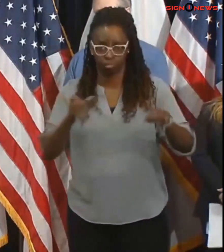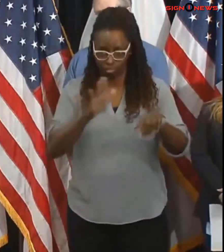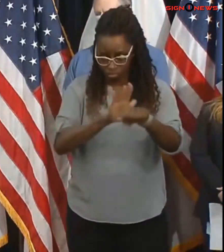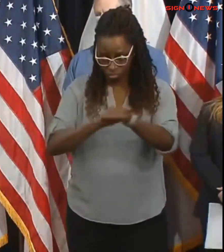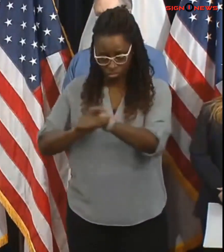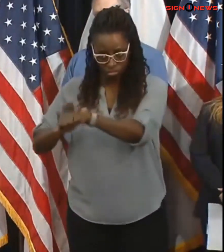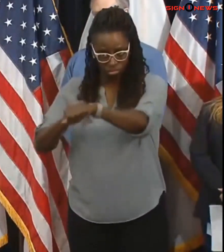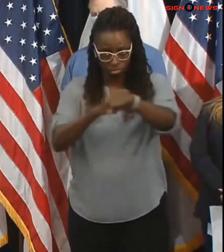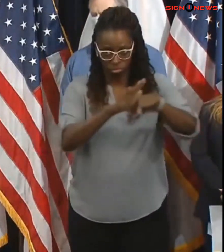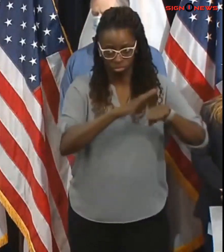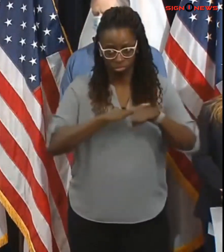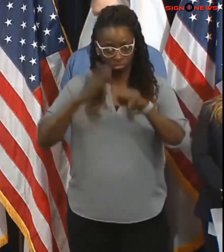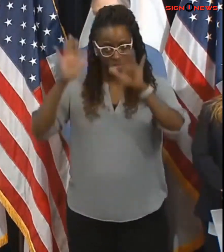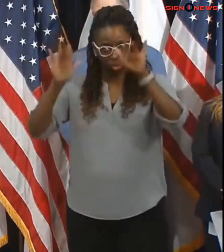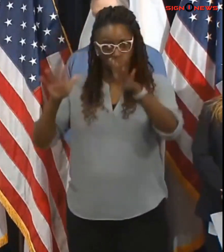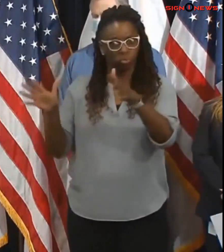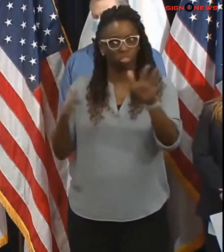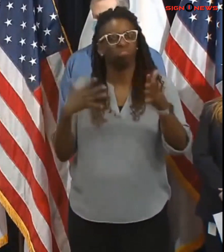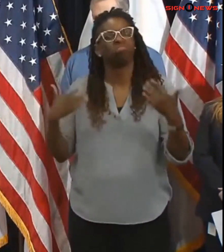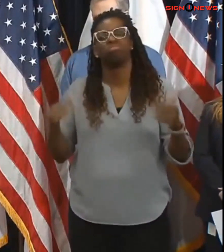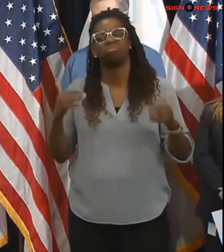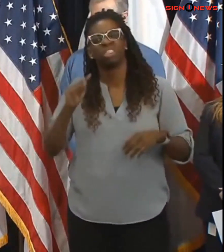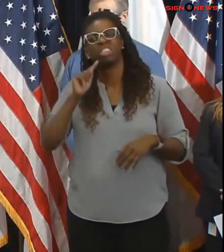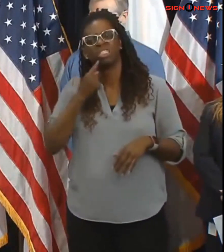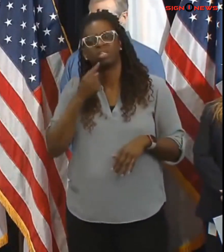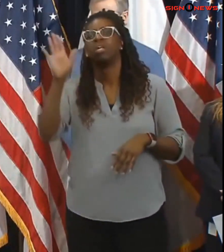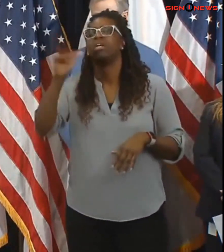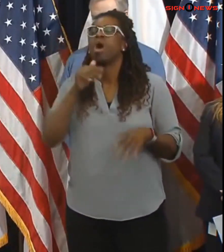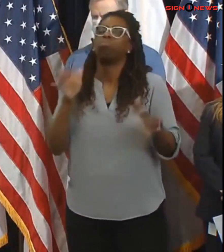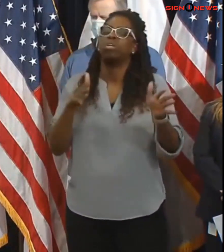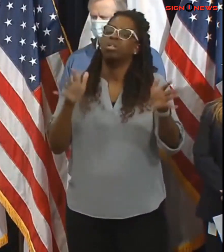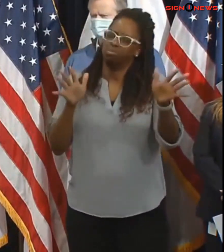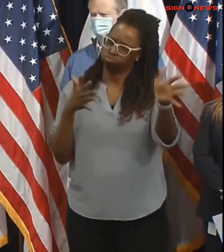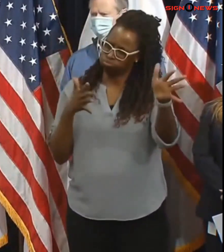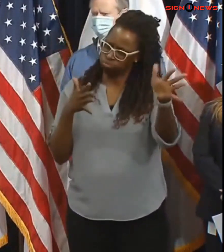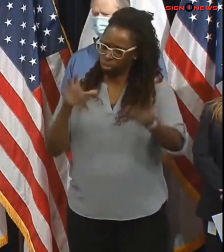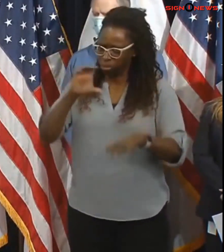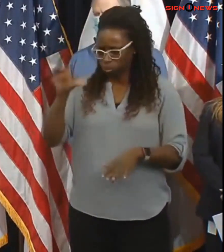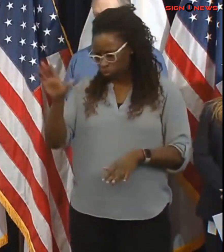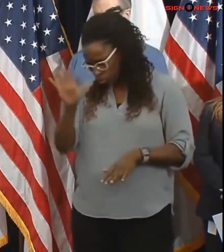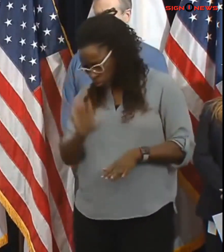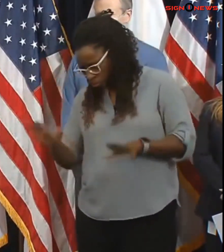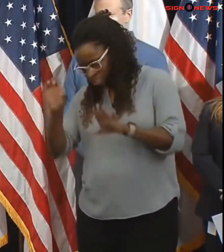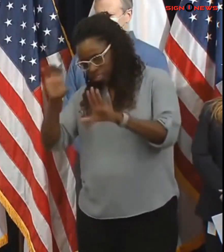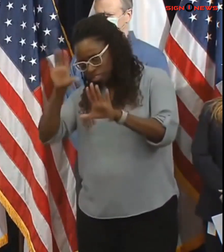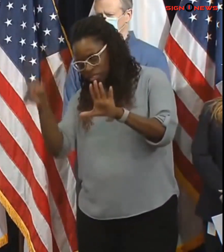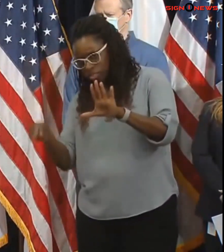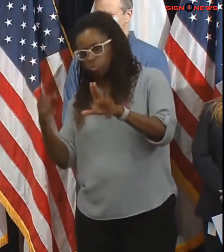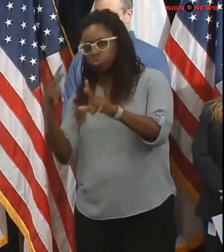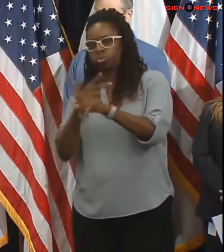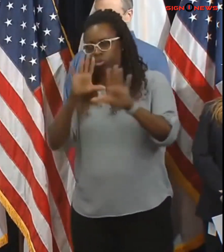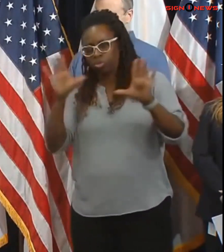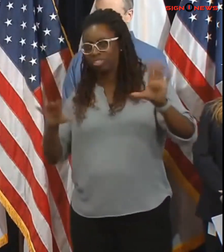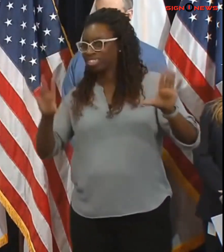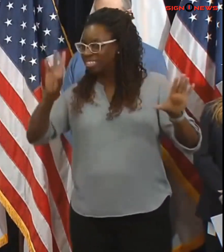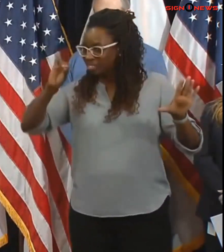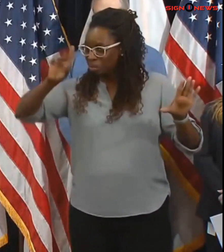gusts particularly on the cape and islands and along the eastern coast up to 70 miles an hour we are expecting that power lines will be under